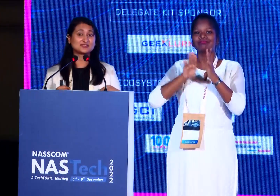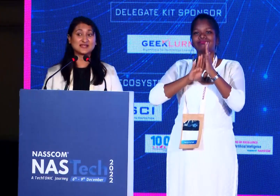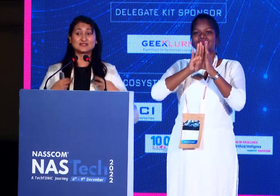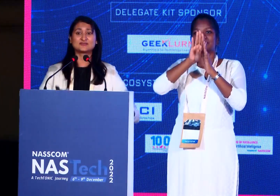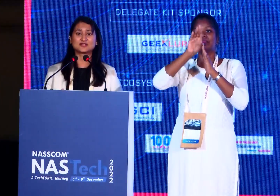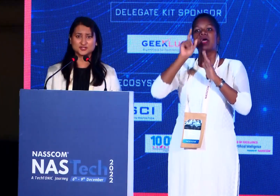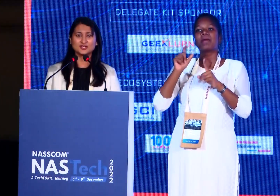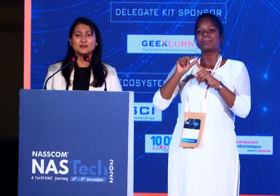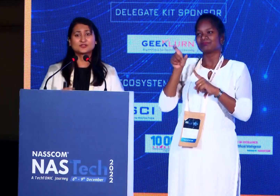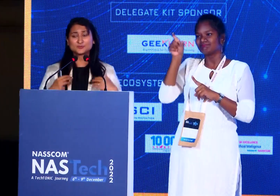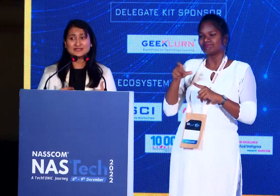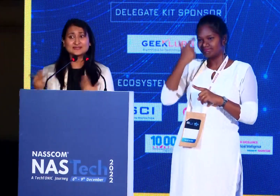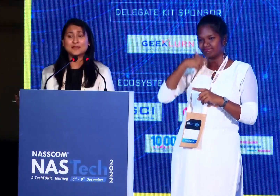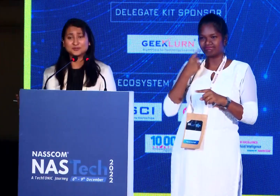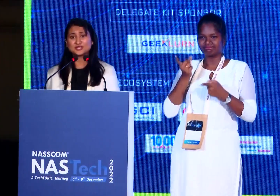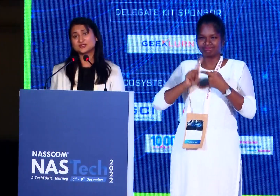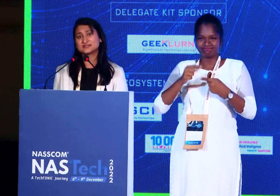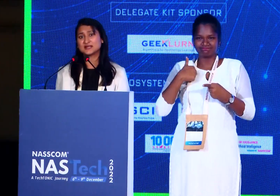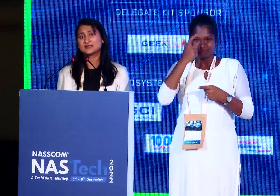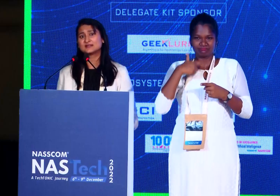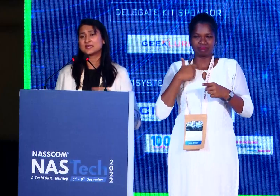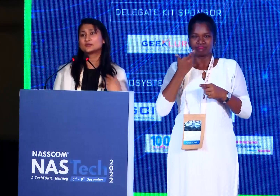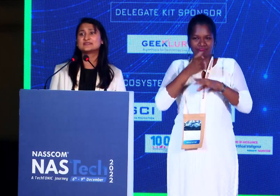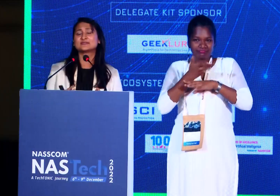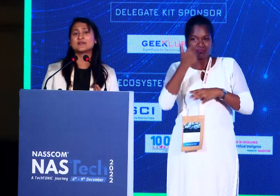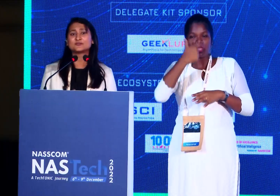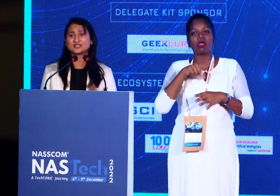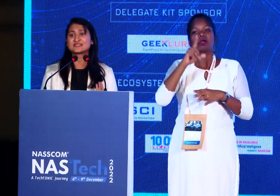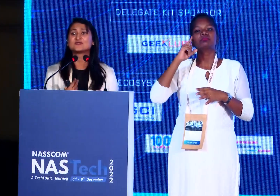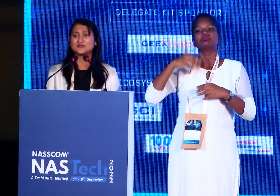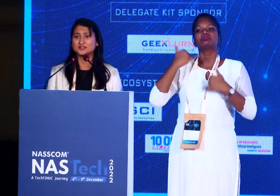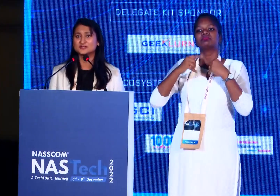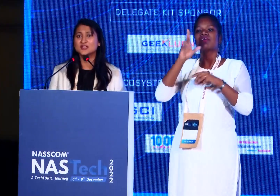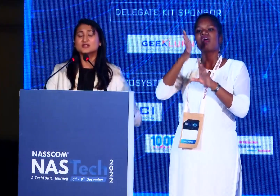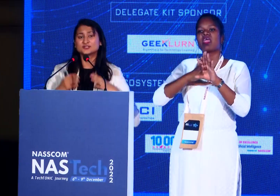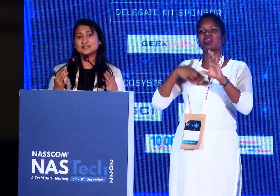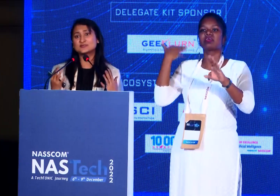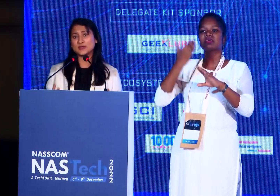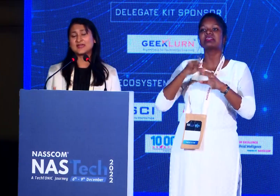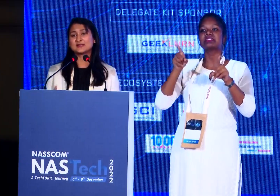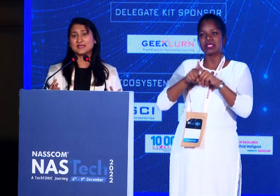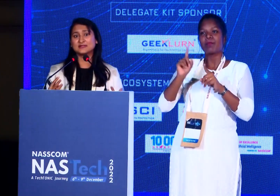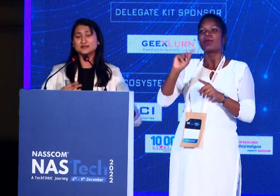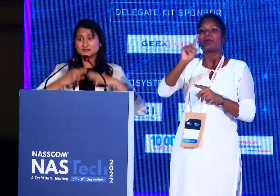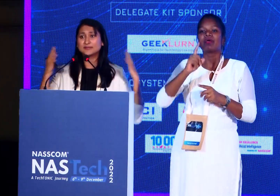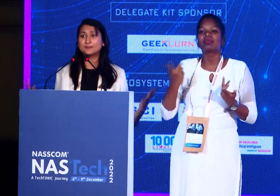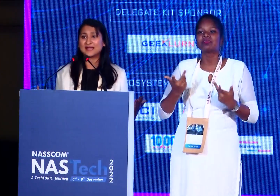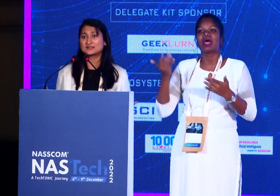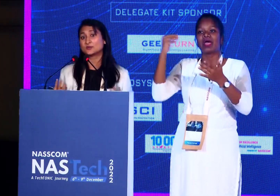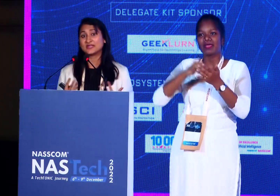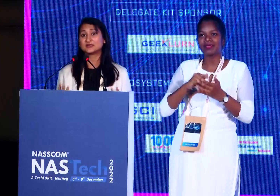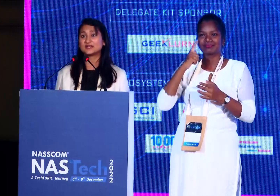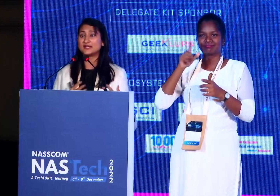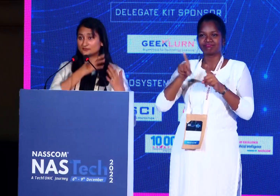the patient satisfaction because once an amputation is done, they only survive for the next five years. So that is where, again, the